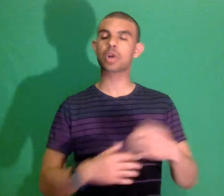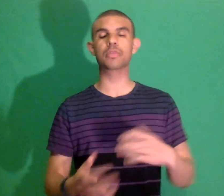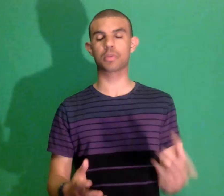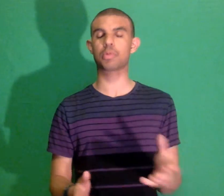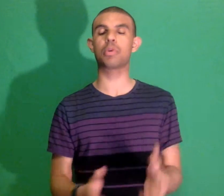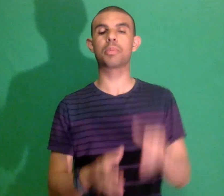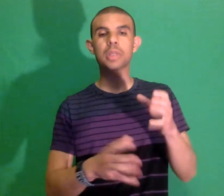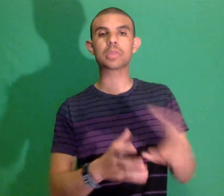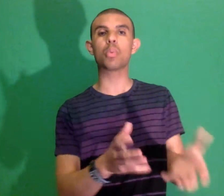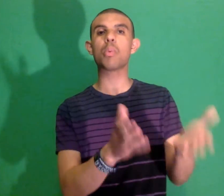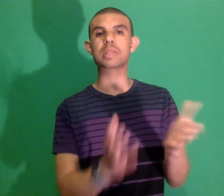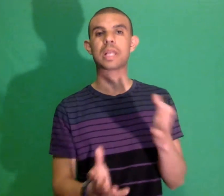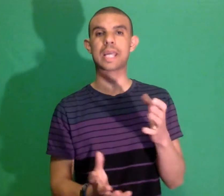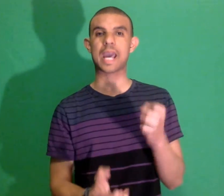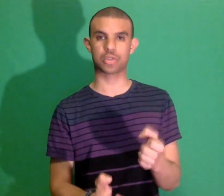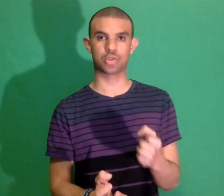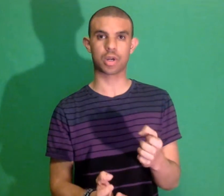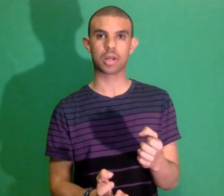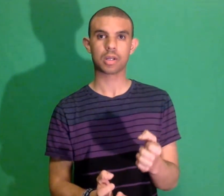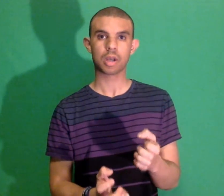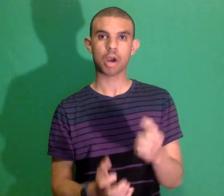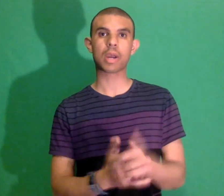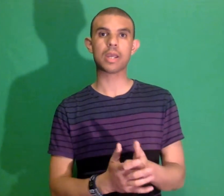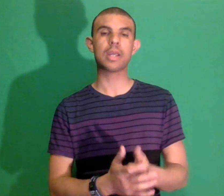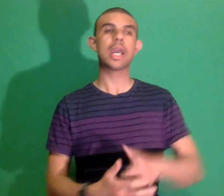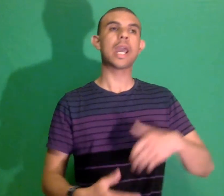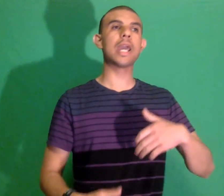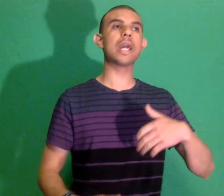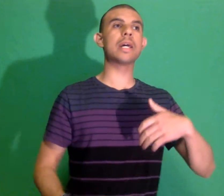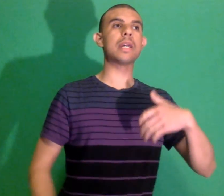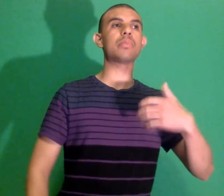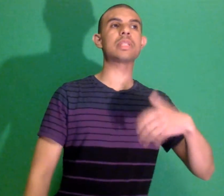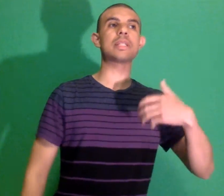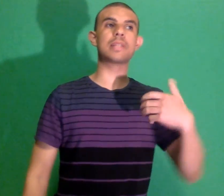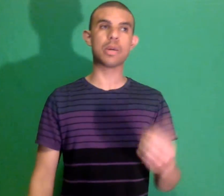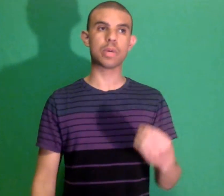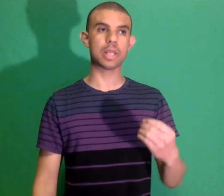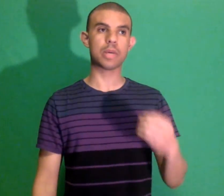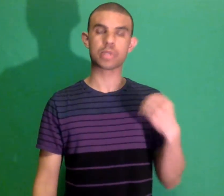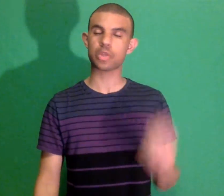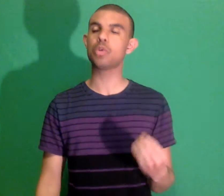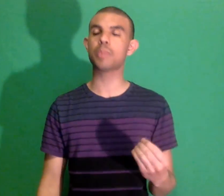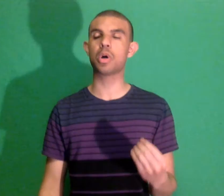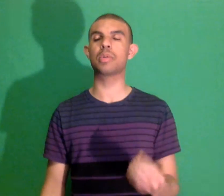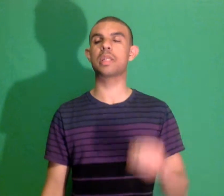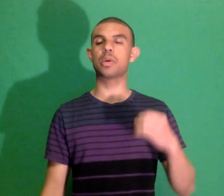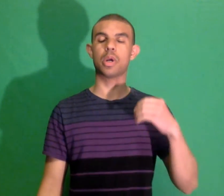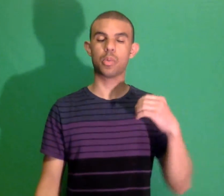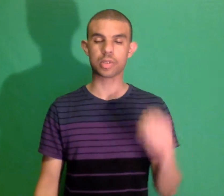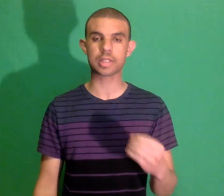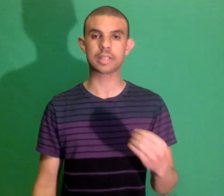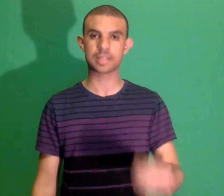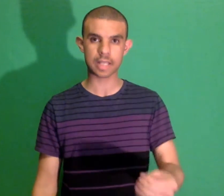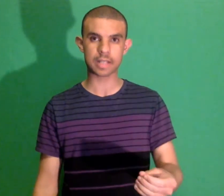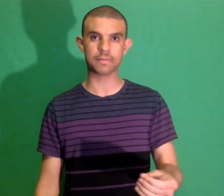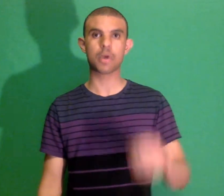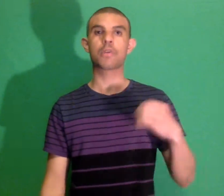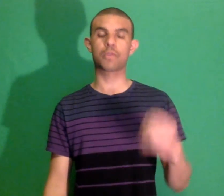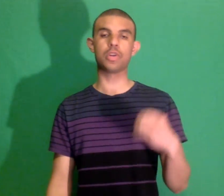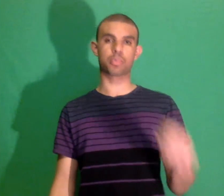for the pre-order but it wasn't like extra all right it was in this it was a new mode and it was an incentive for you to pre